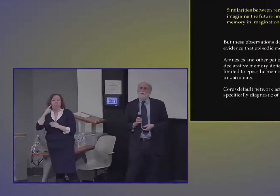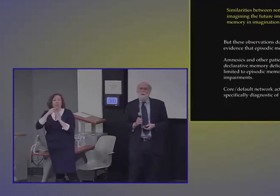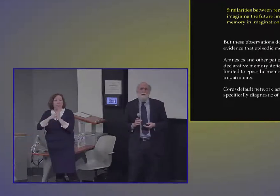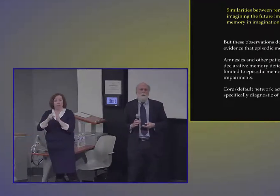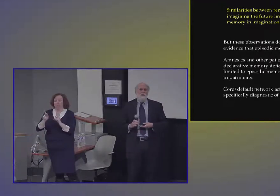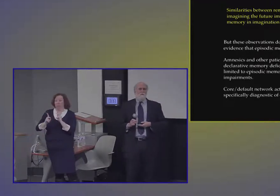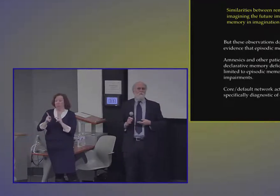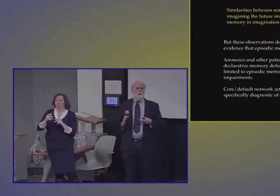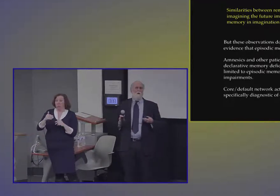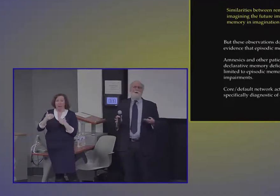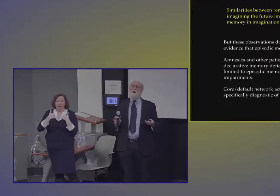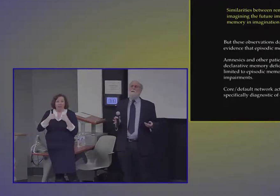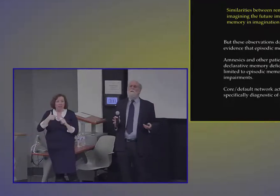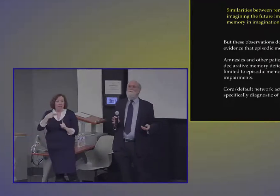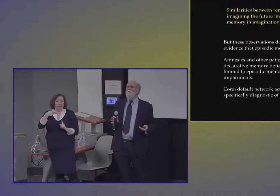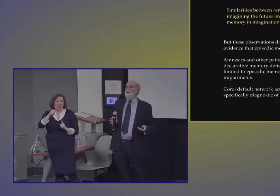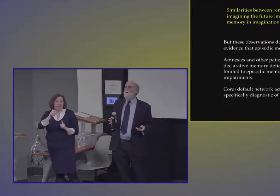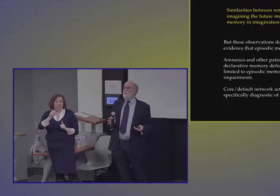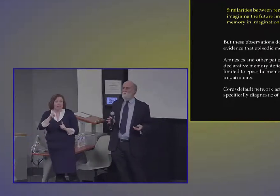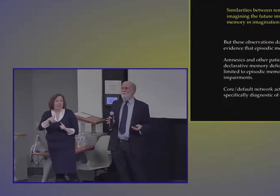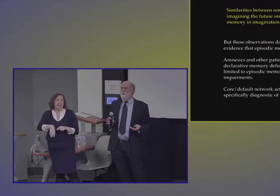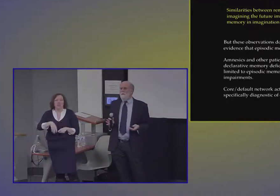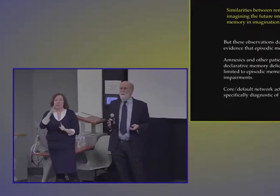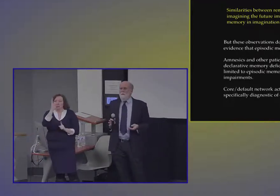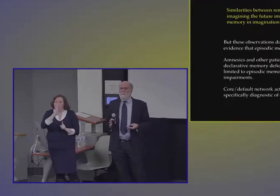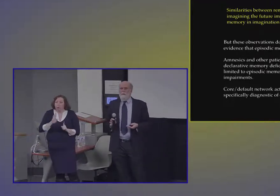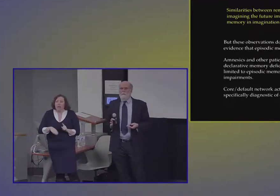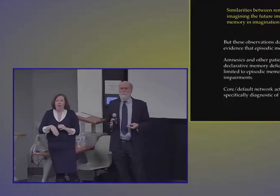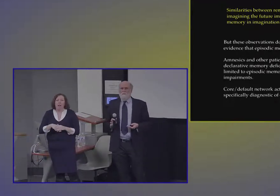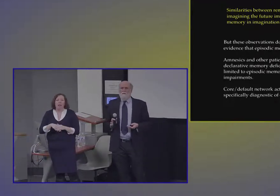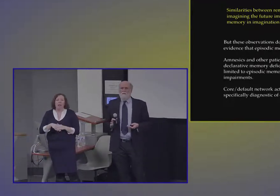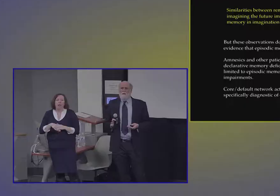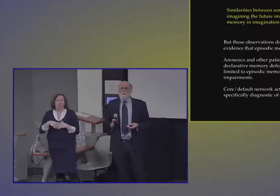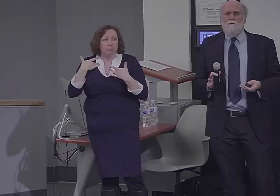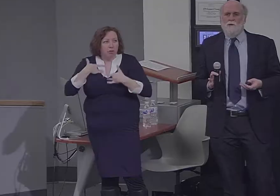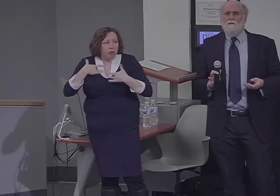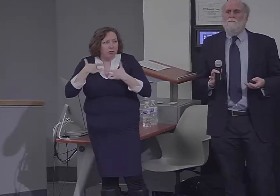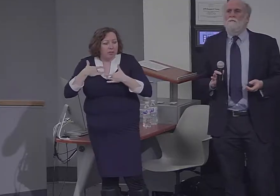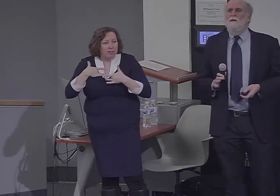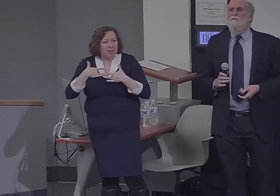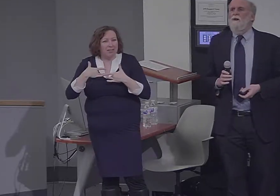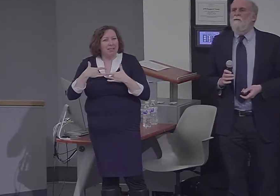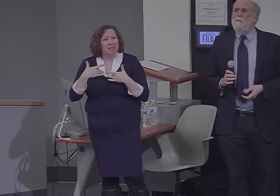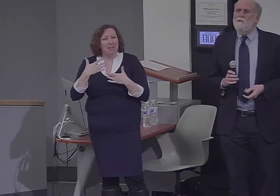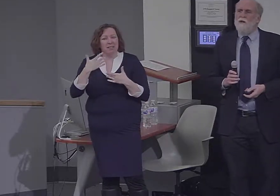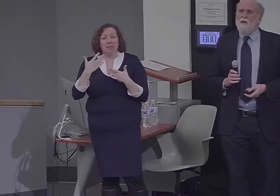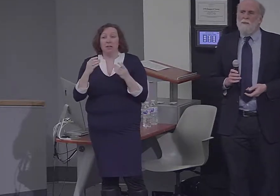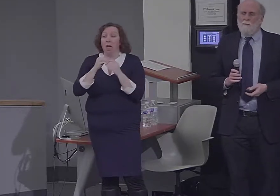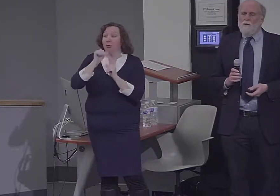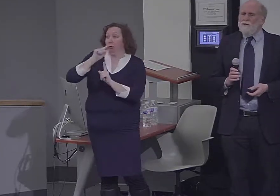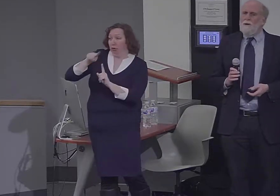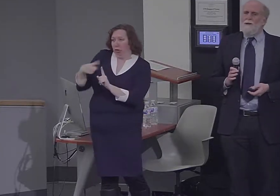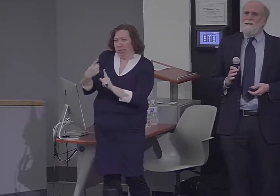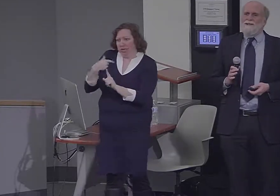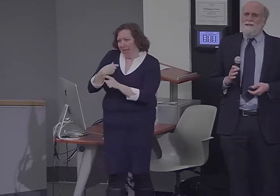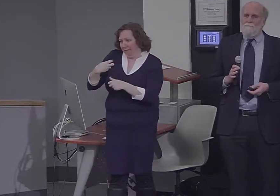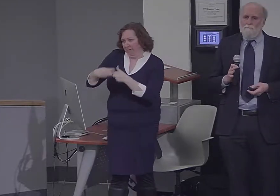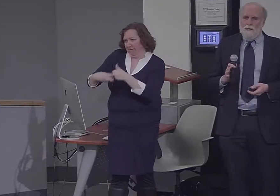may have broader cognitive impairments that don't just involve episodic memory. So it might